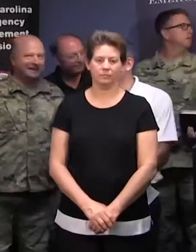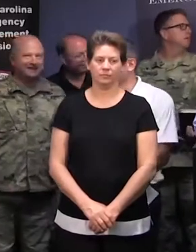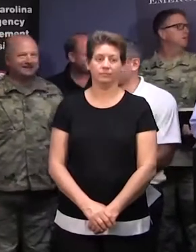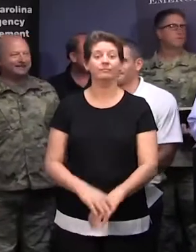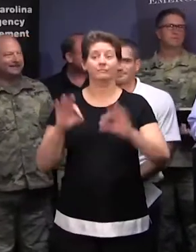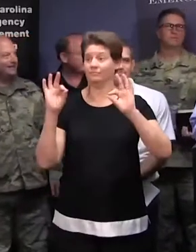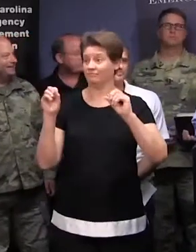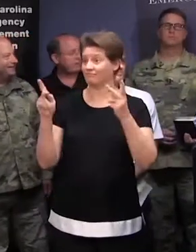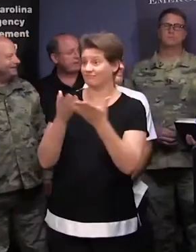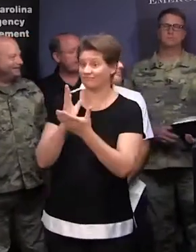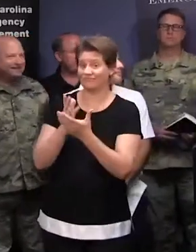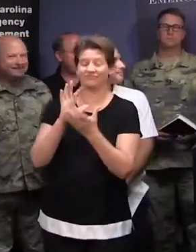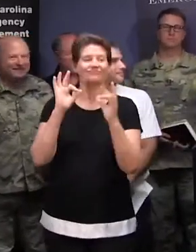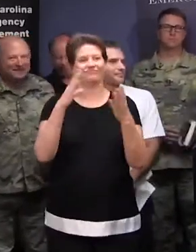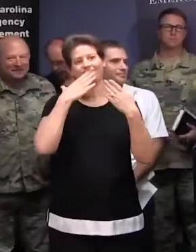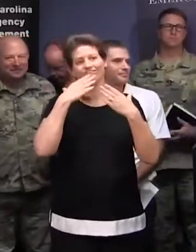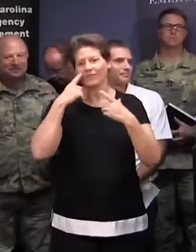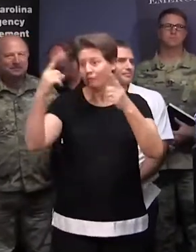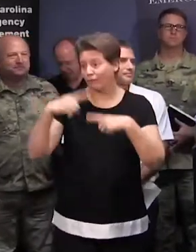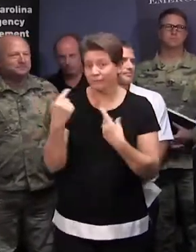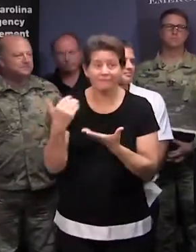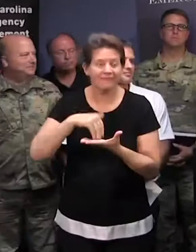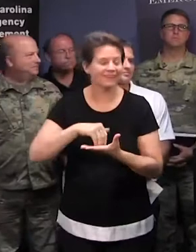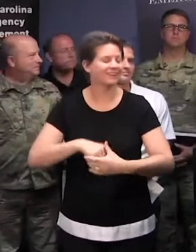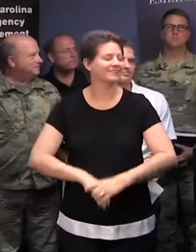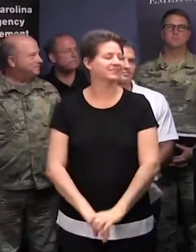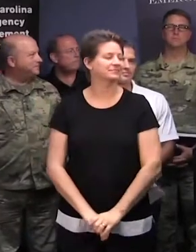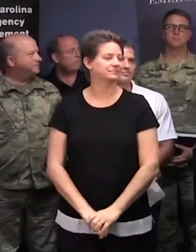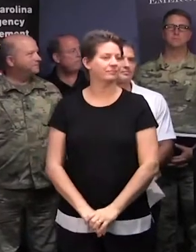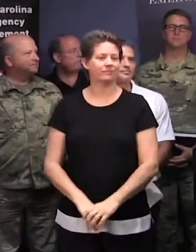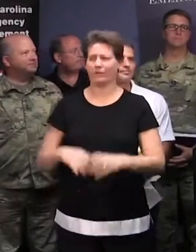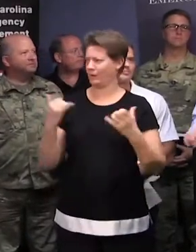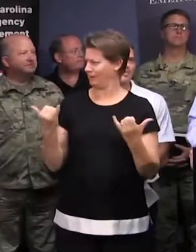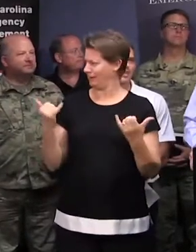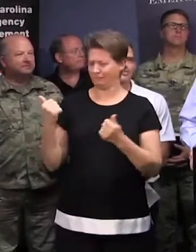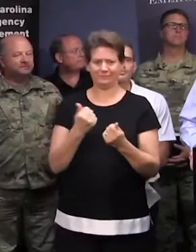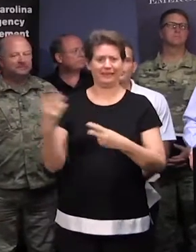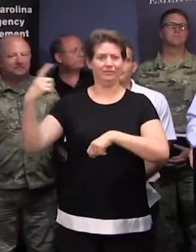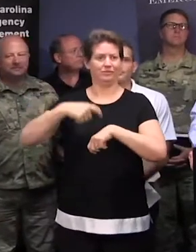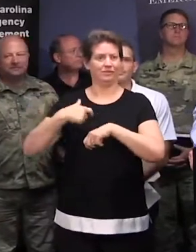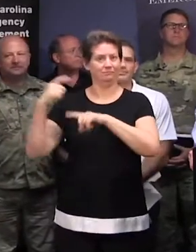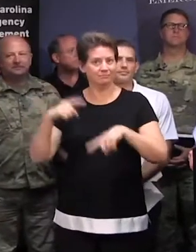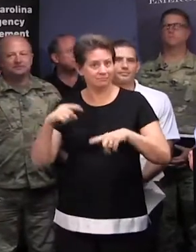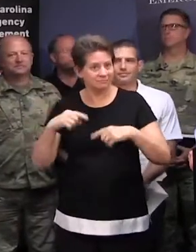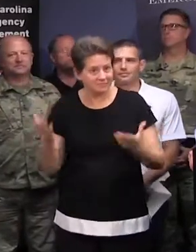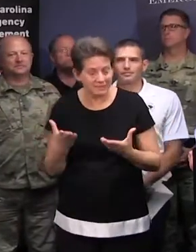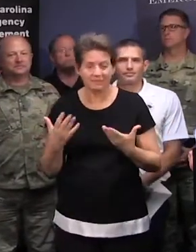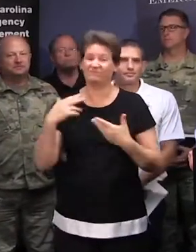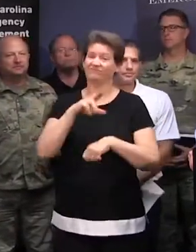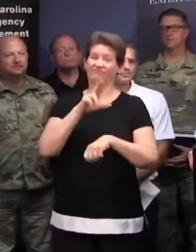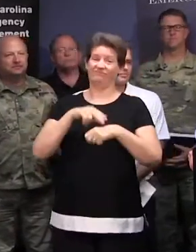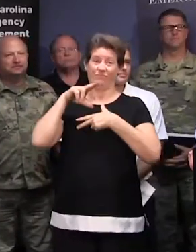All right, y'all, thank you for joining us again. We've been here a number of times, and of course the